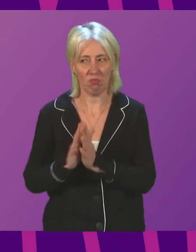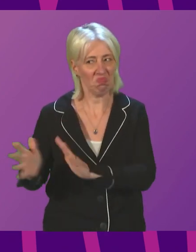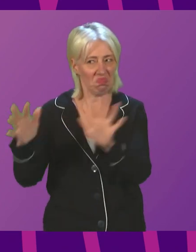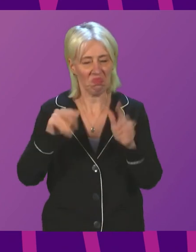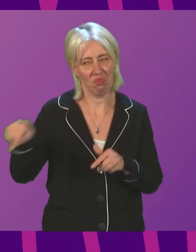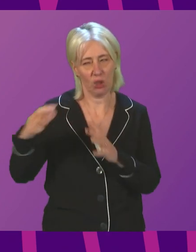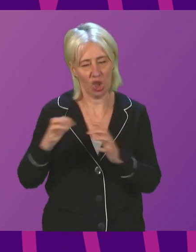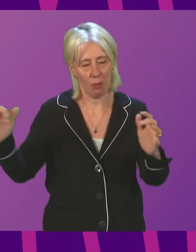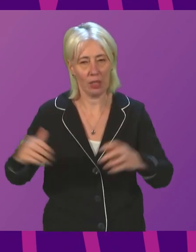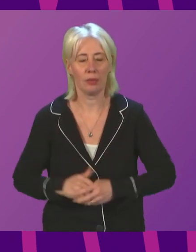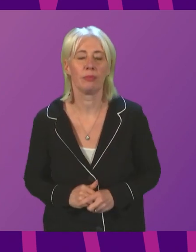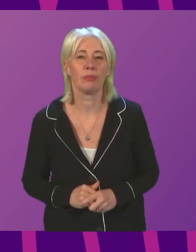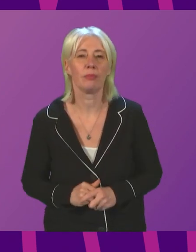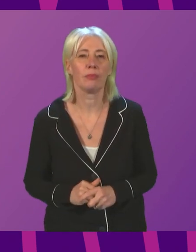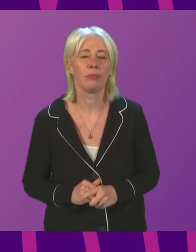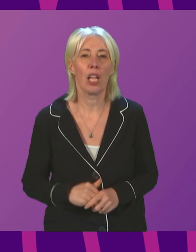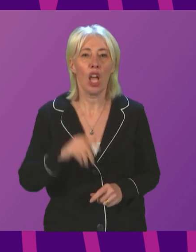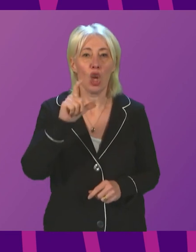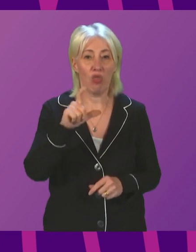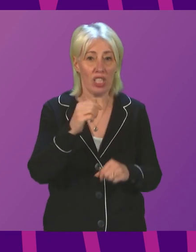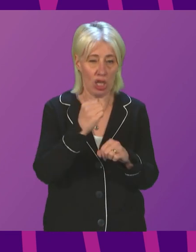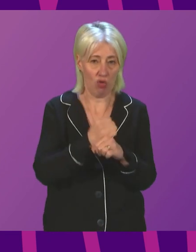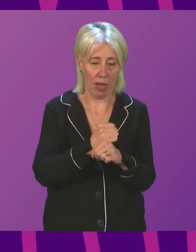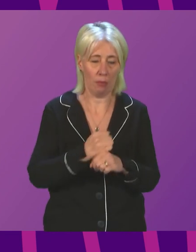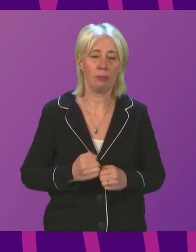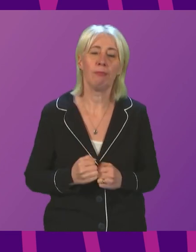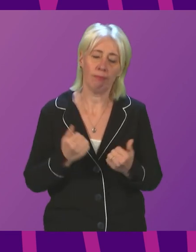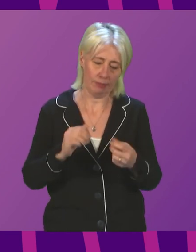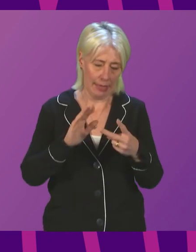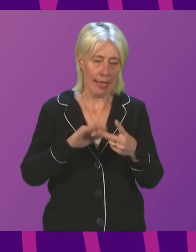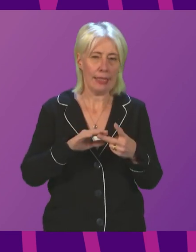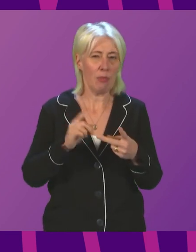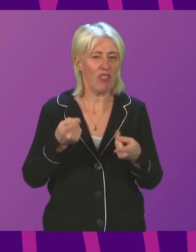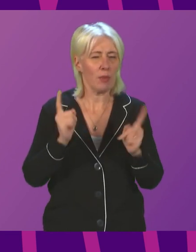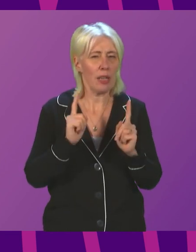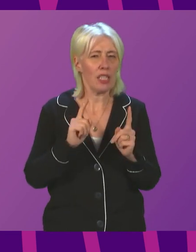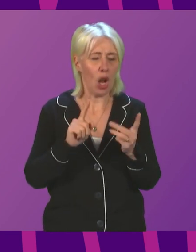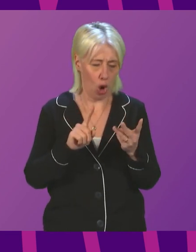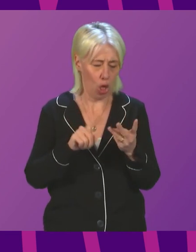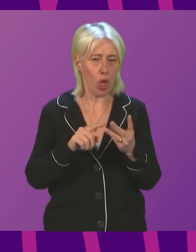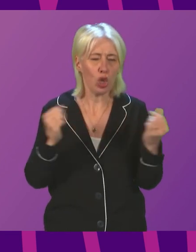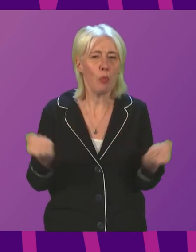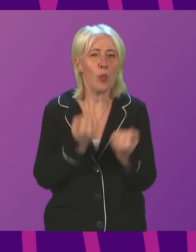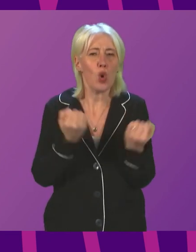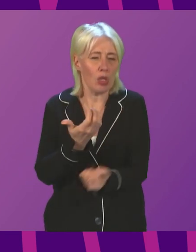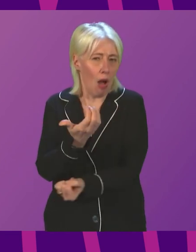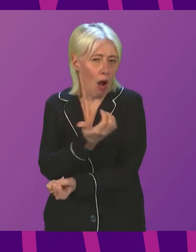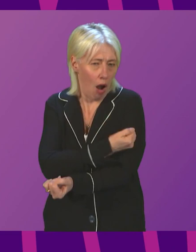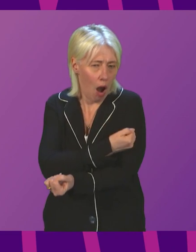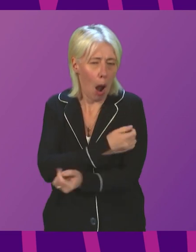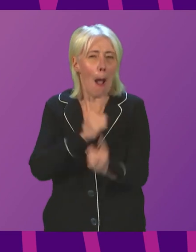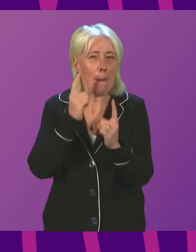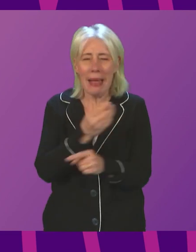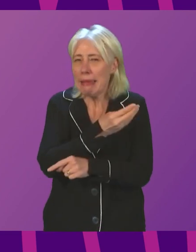Christine Graham to be followed by Paul O'Kane. Thank you, Presiding Officer, Deputy First Minister, on boosters, and I appreciate these are exceptions, but